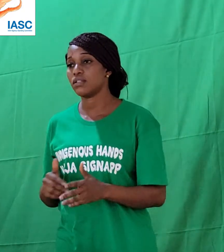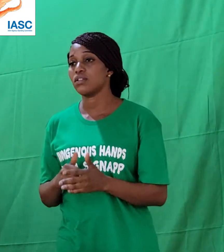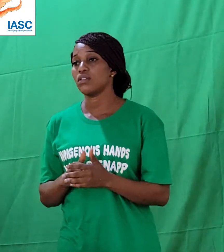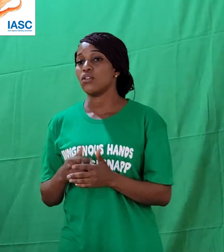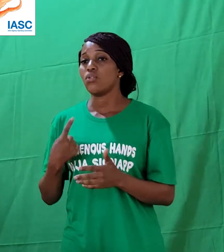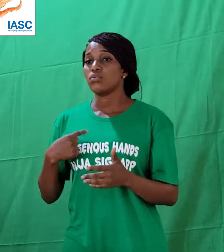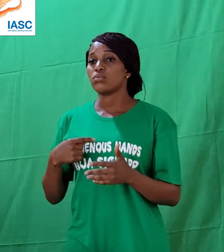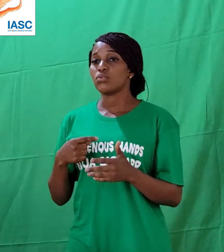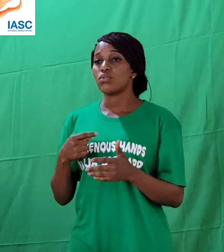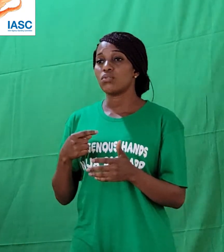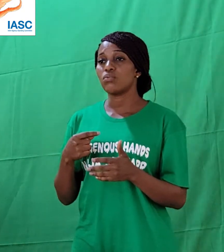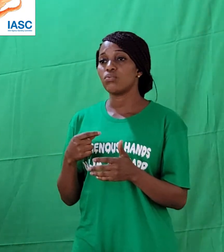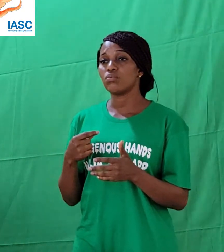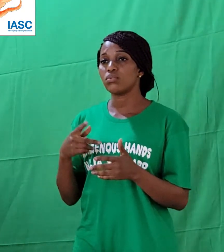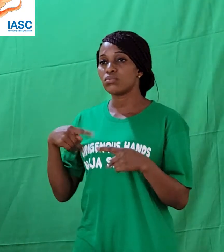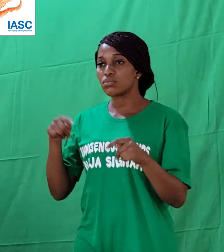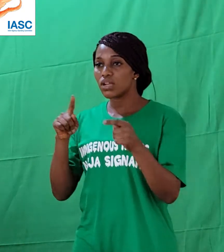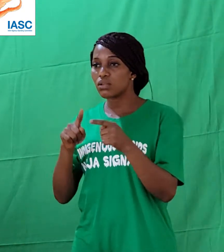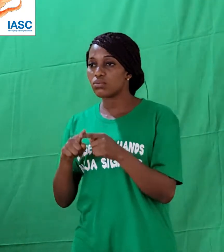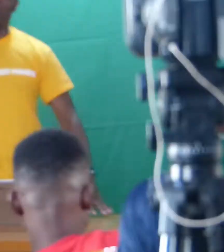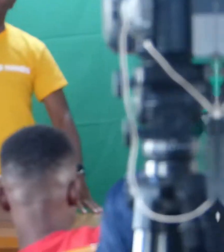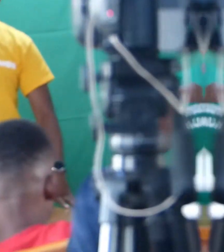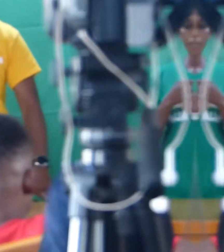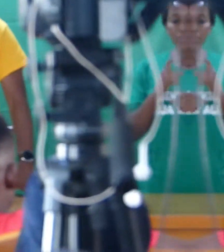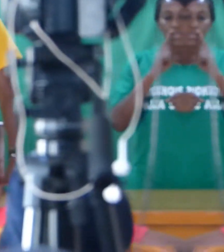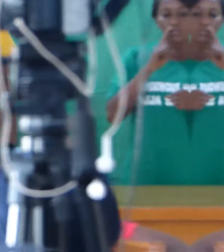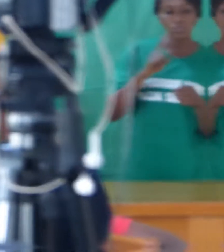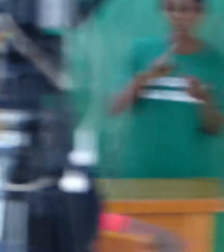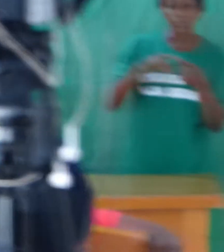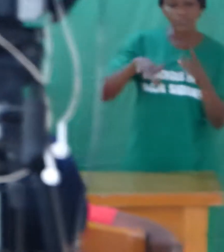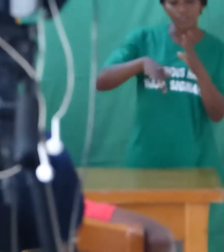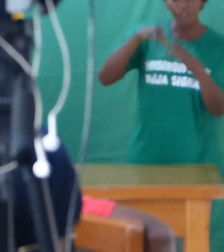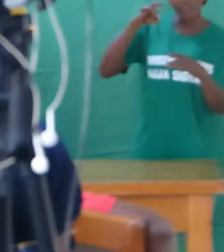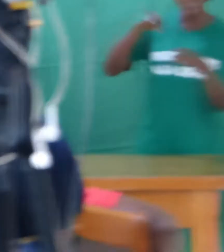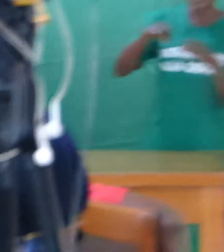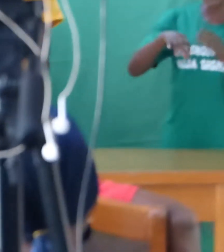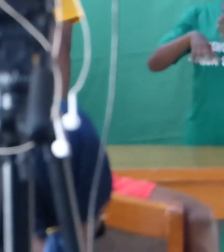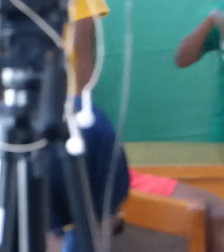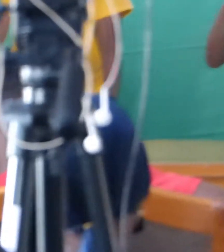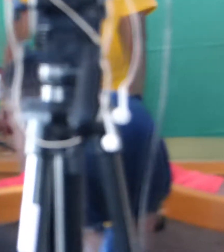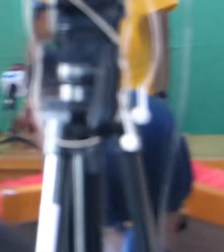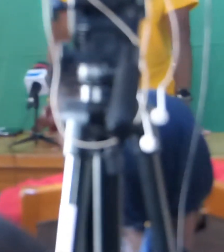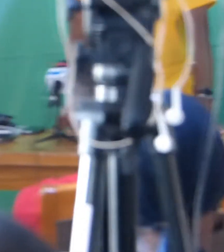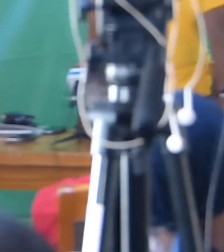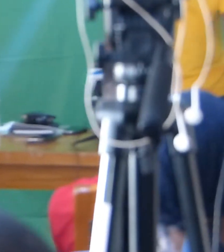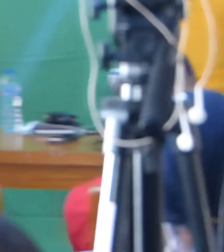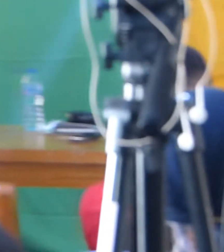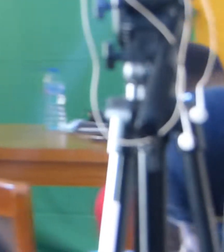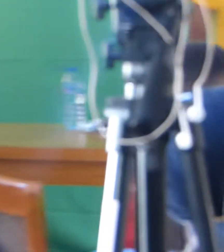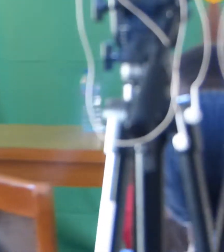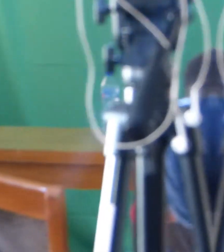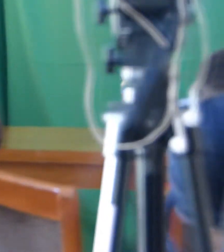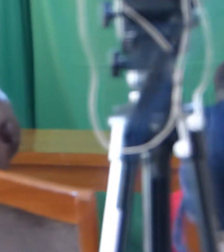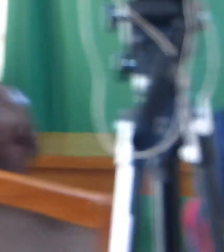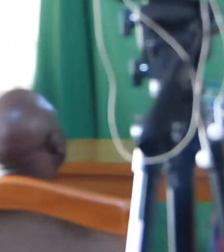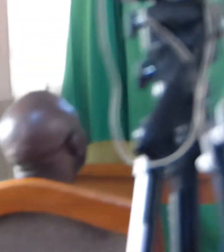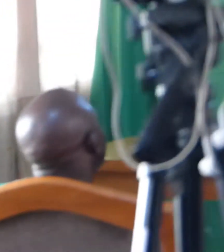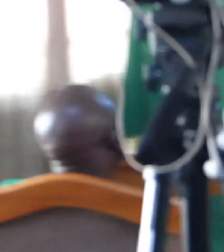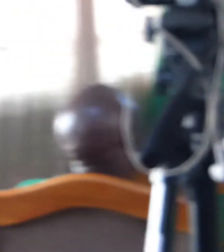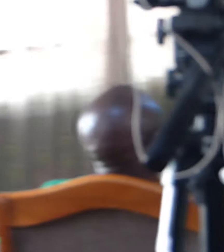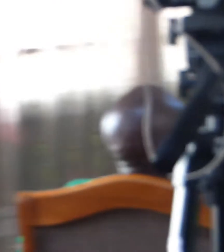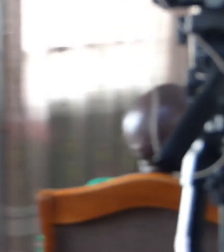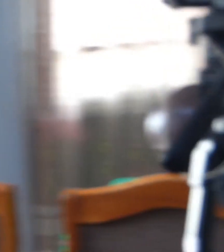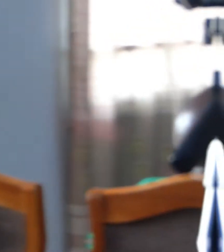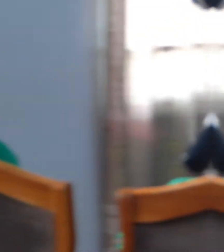in that school to find out what is going on, it wasn't a very good news we heard about those students. So,